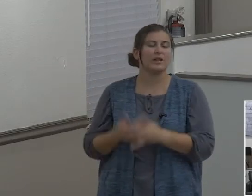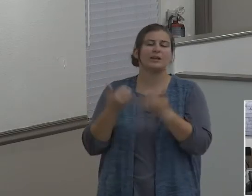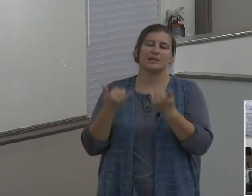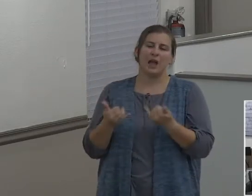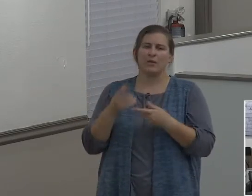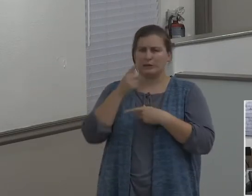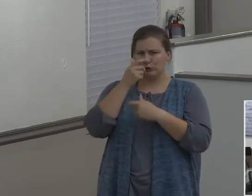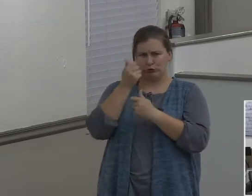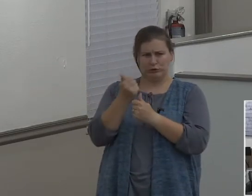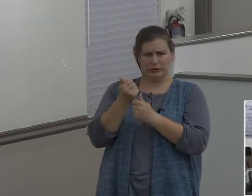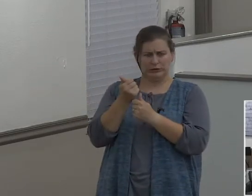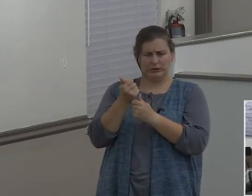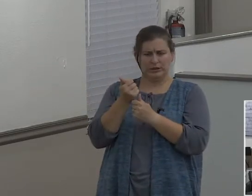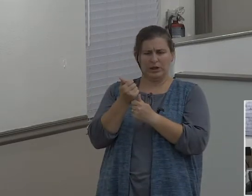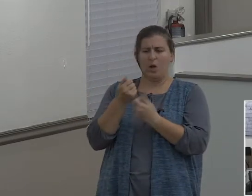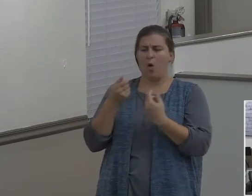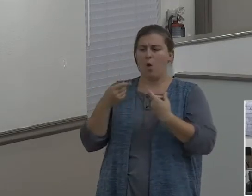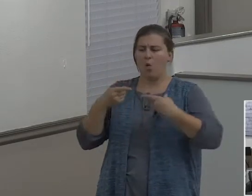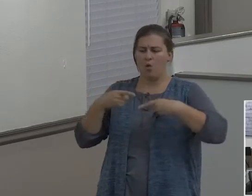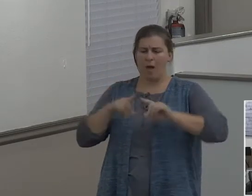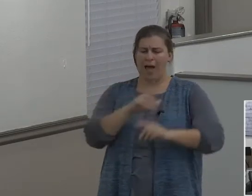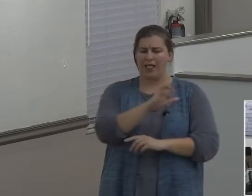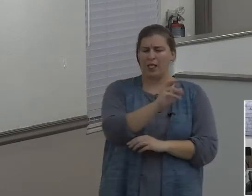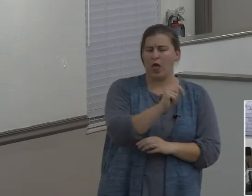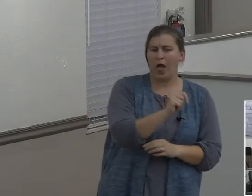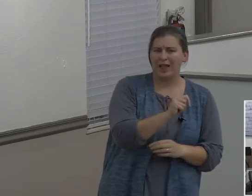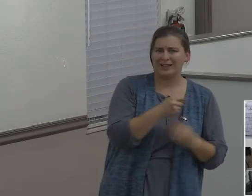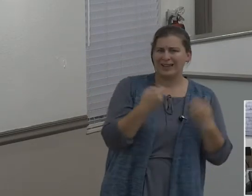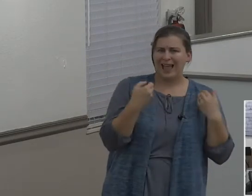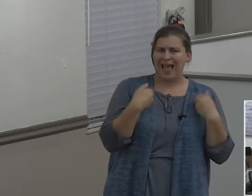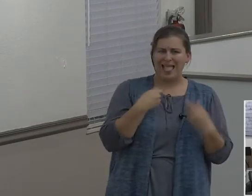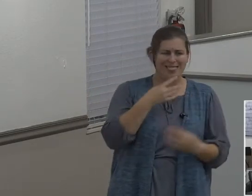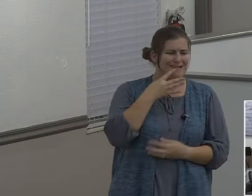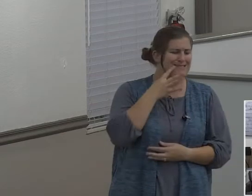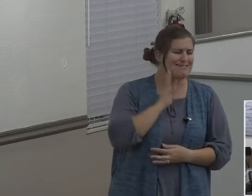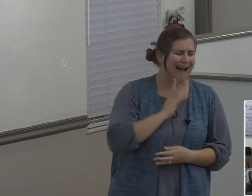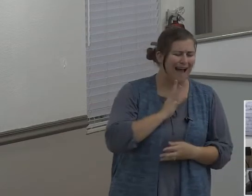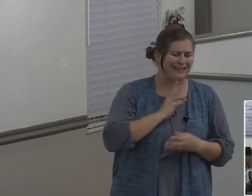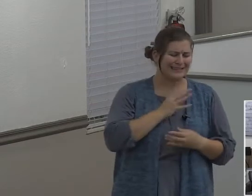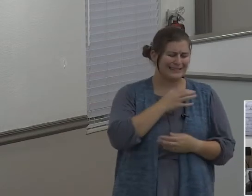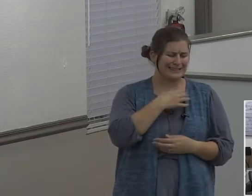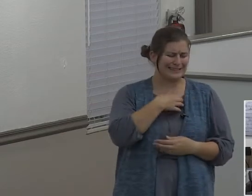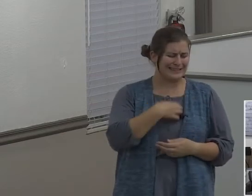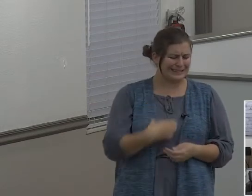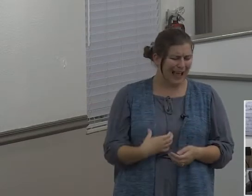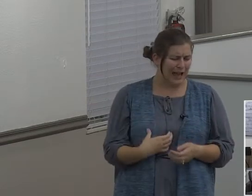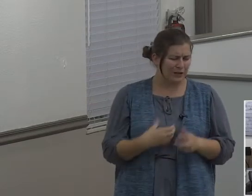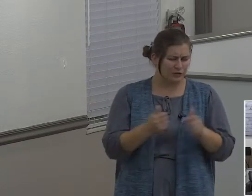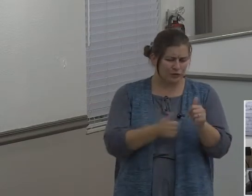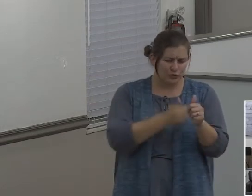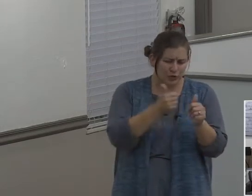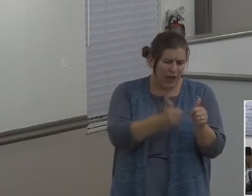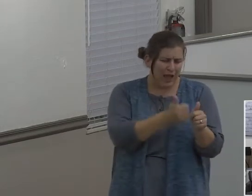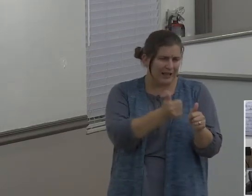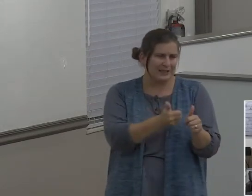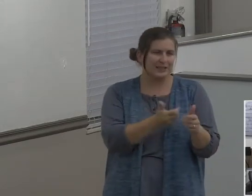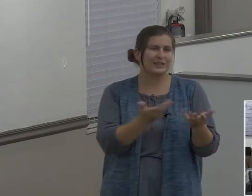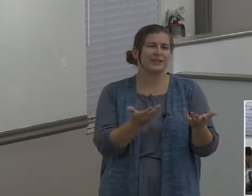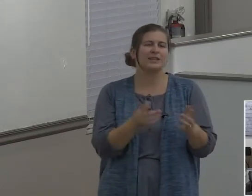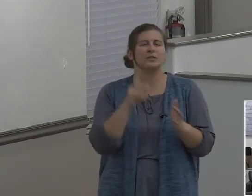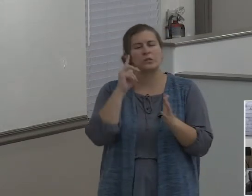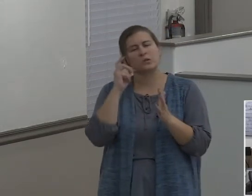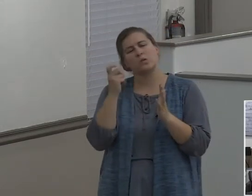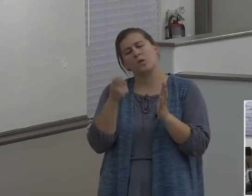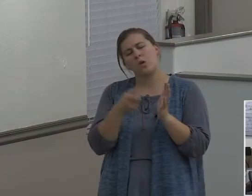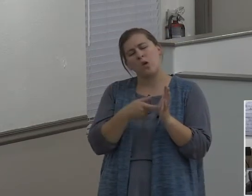was driven by his lusts and his, his, and everything, notice something about his situation.